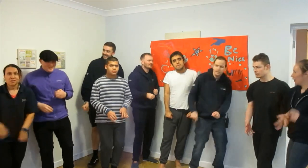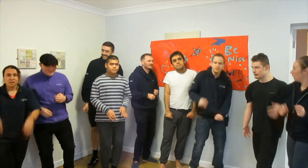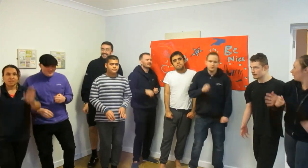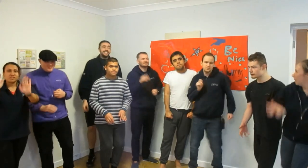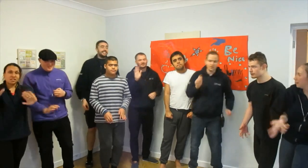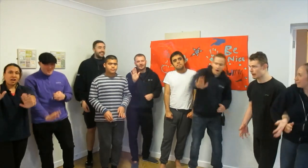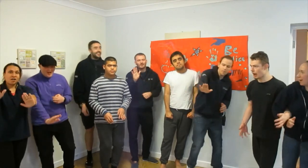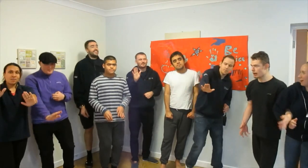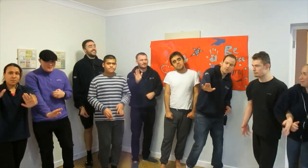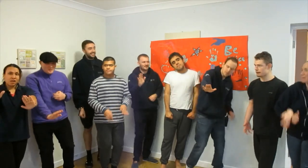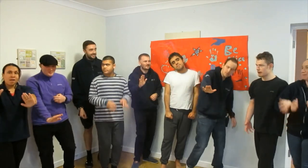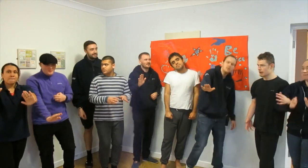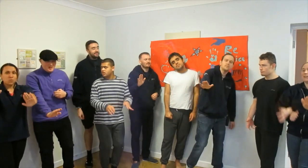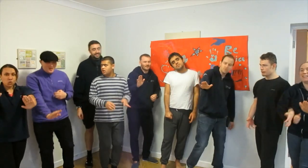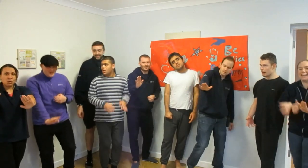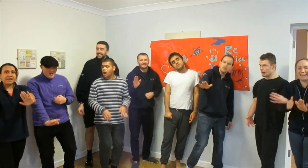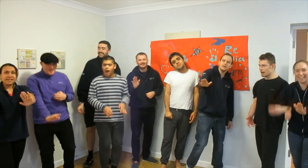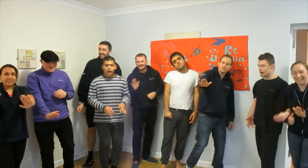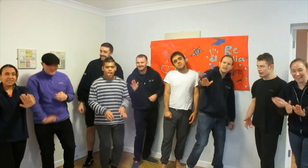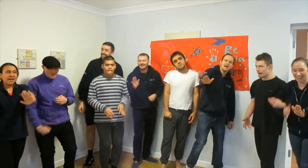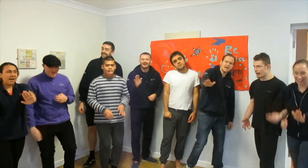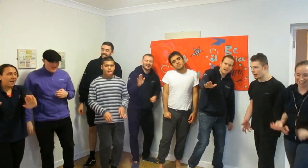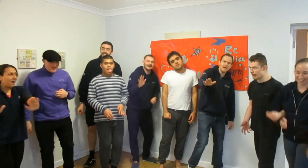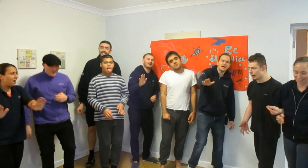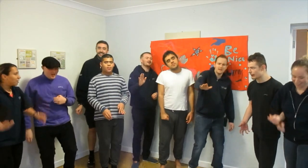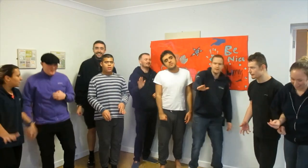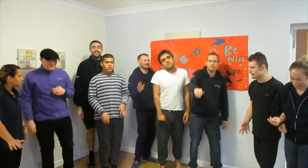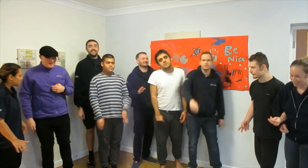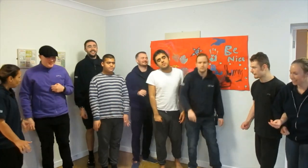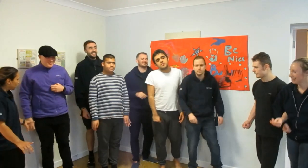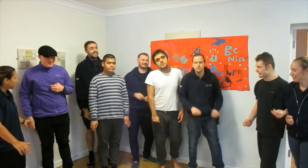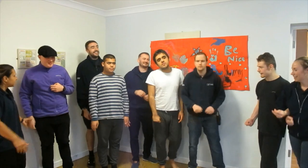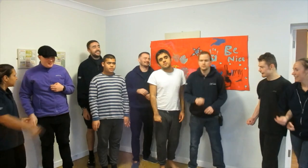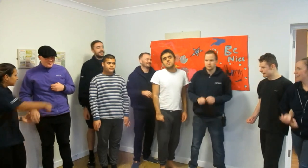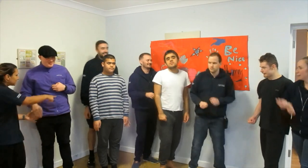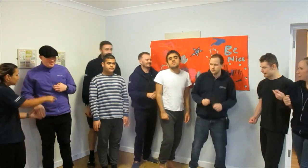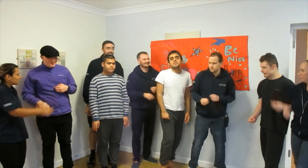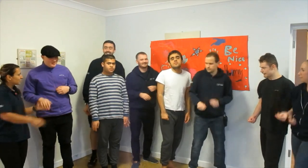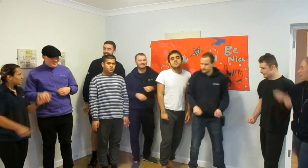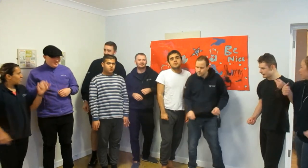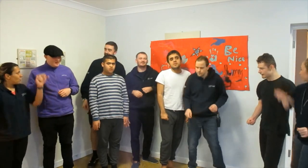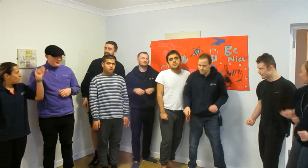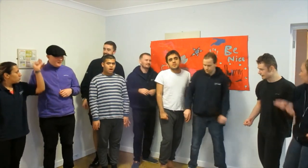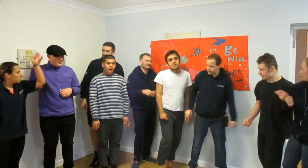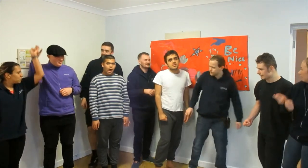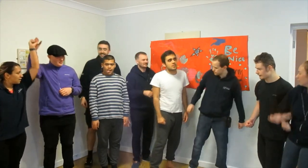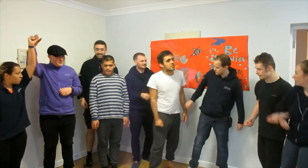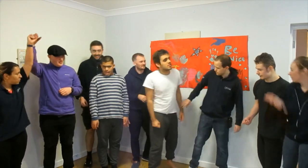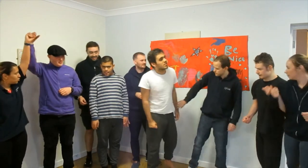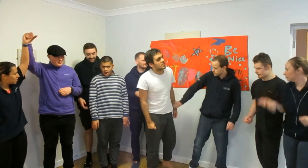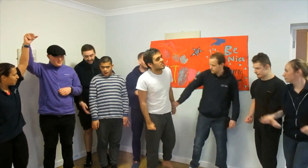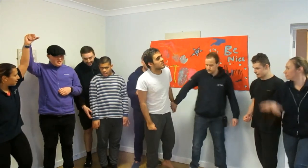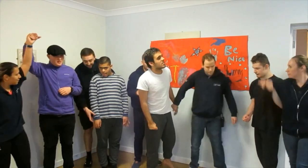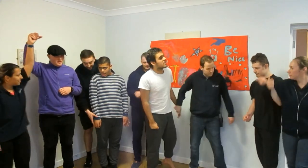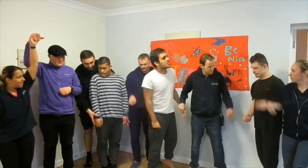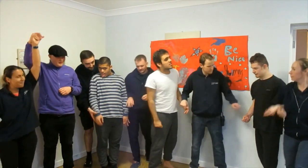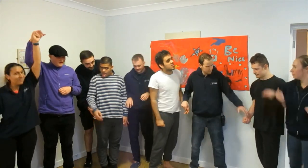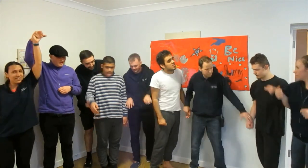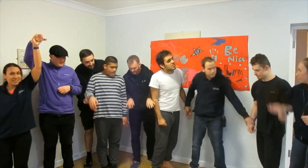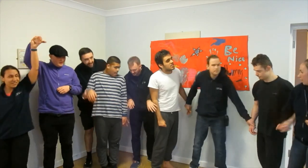together Stop bullying now Stop kind to all people and show them